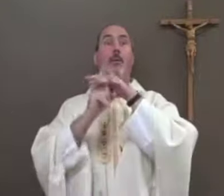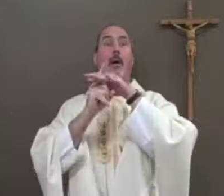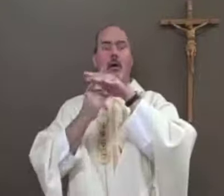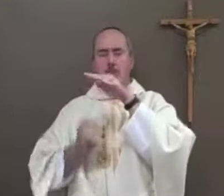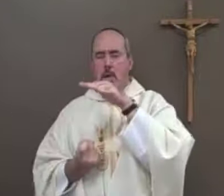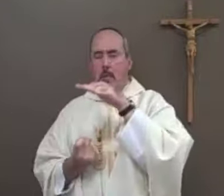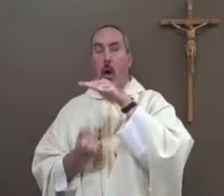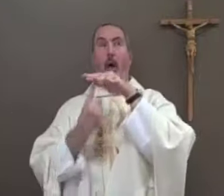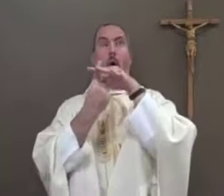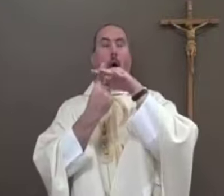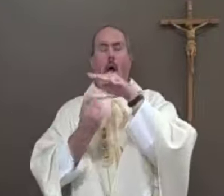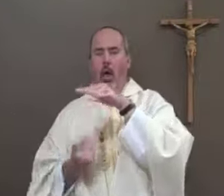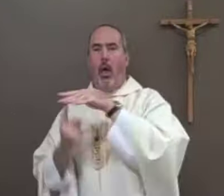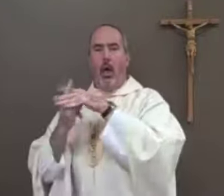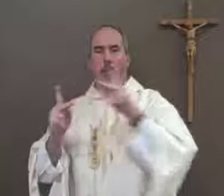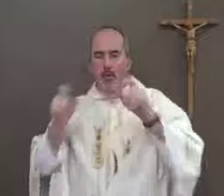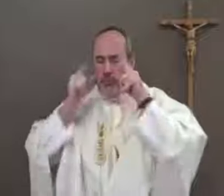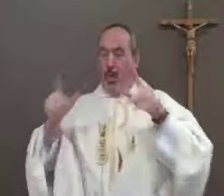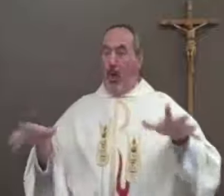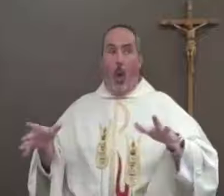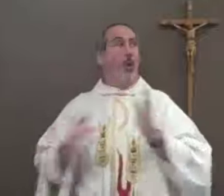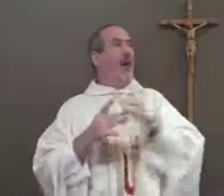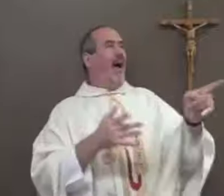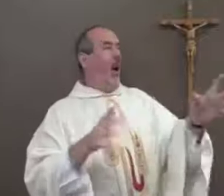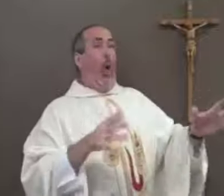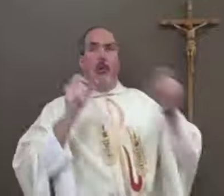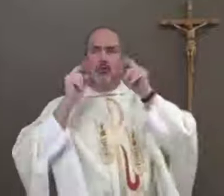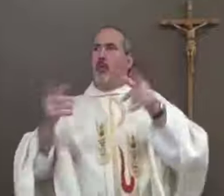he appeared off and on to people, surprising them again.